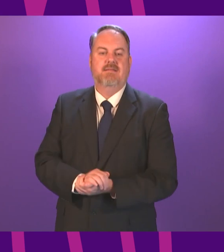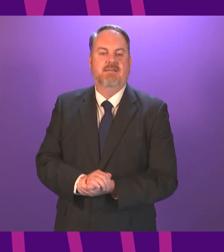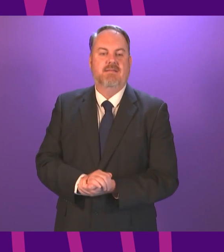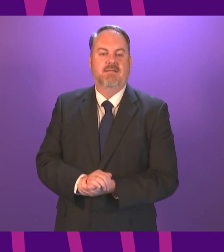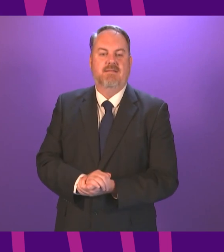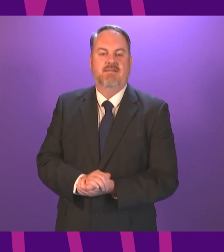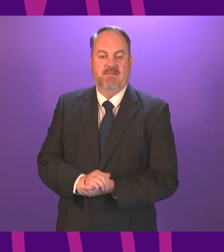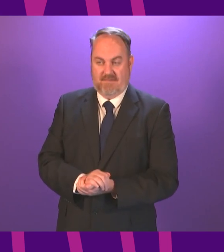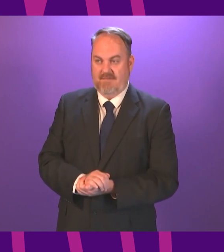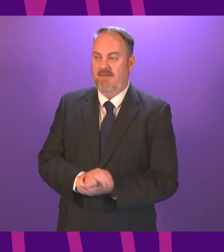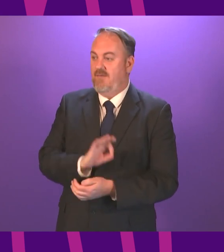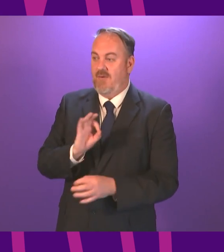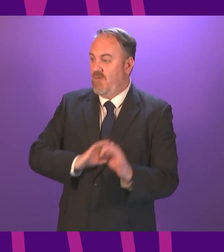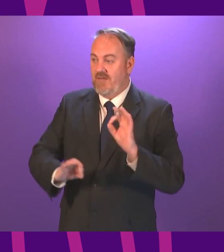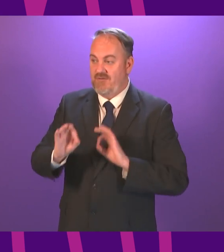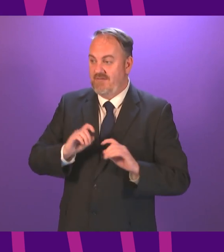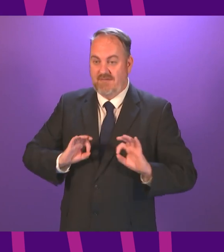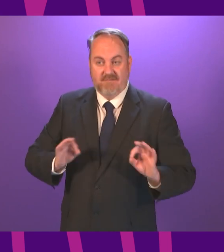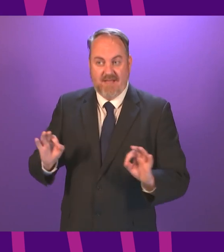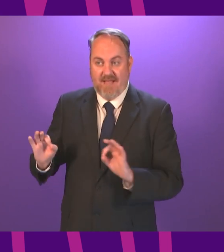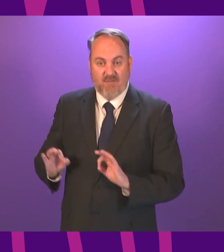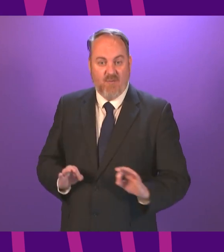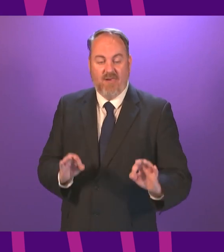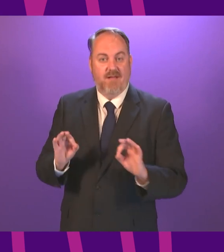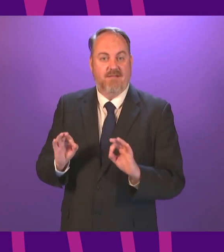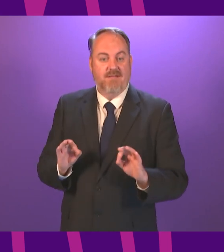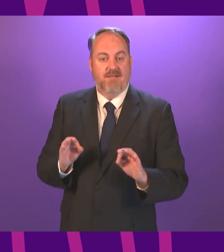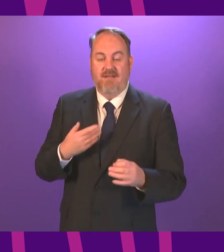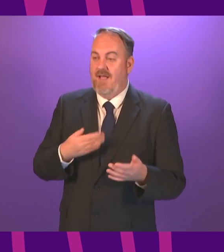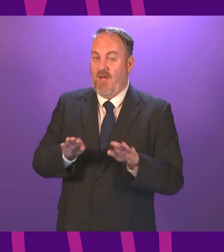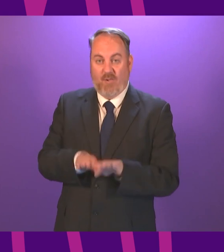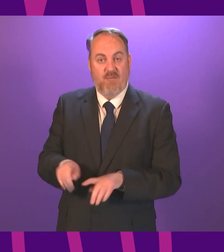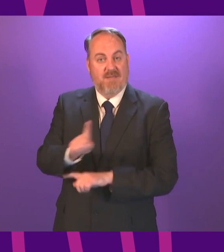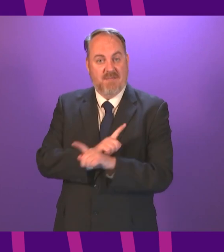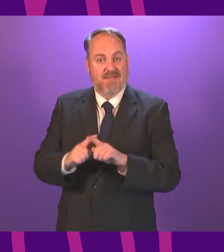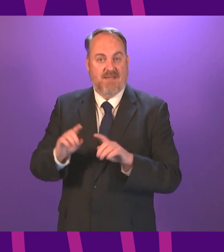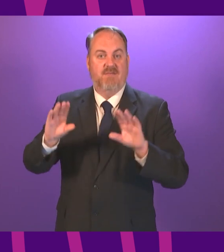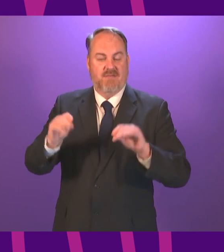agreed and as there are no questions to be put as a result of today's business I close this meeting